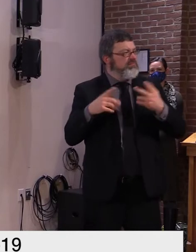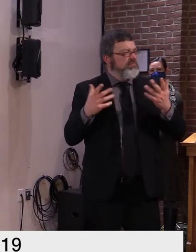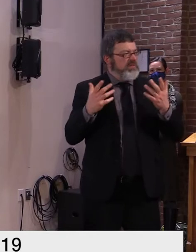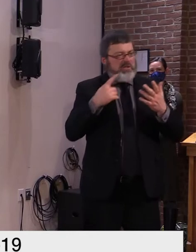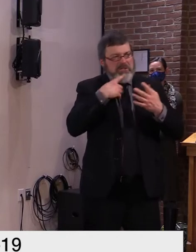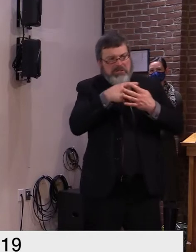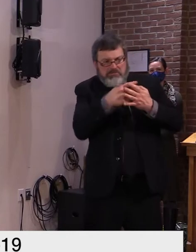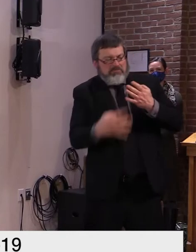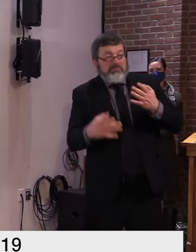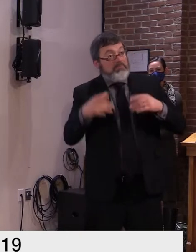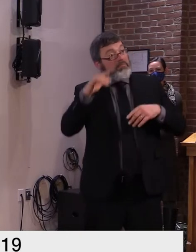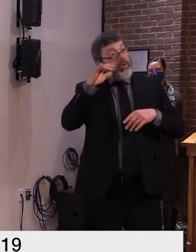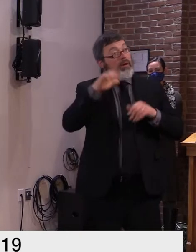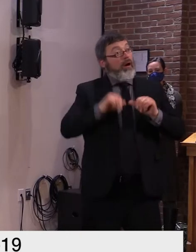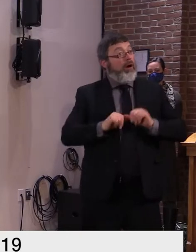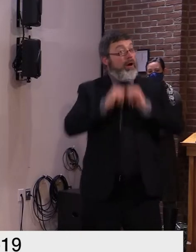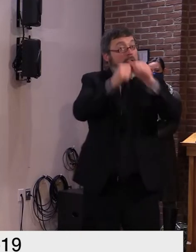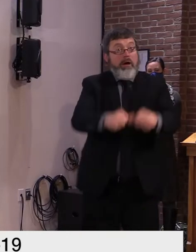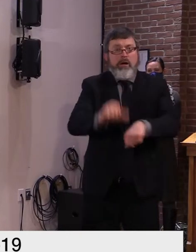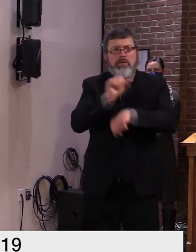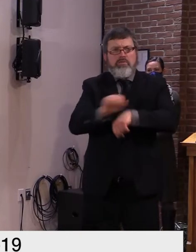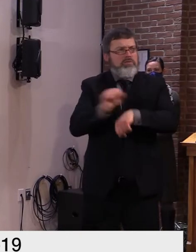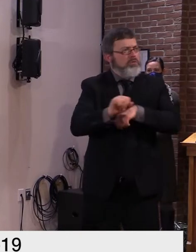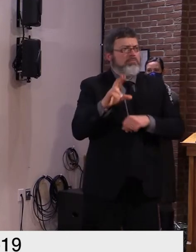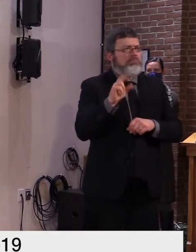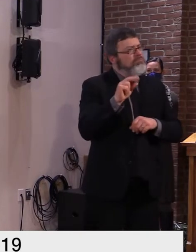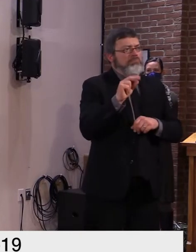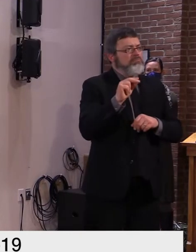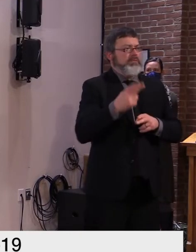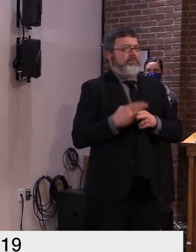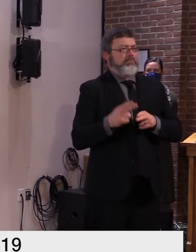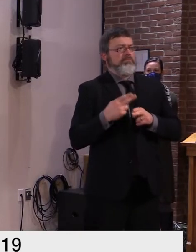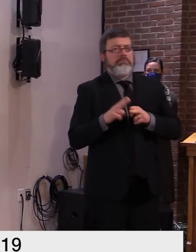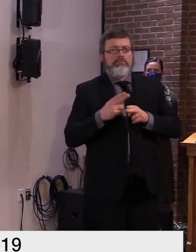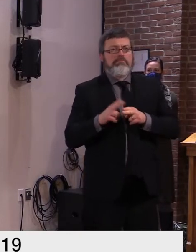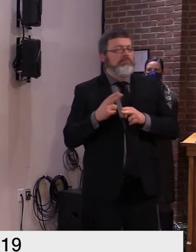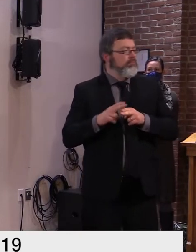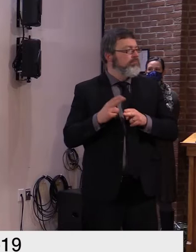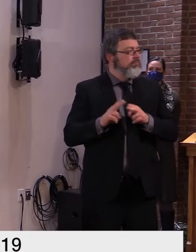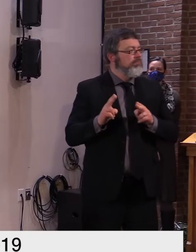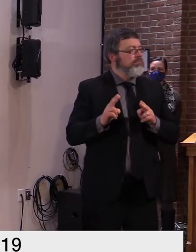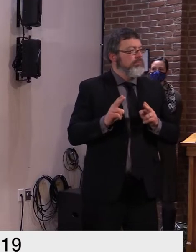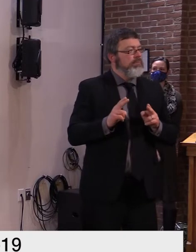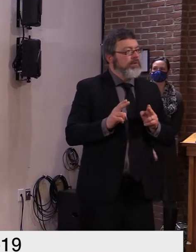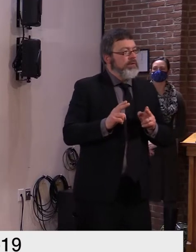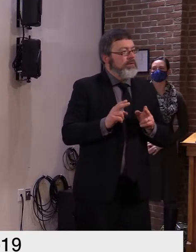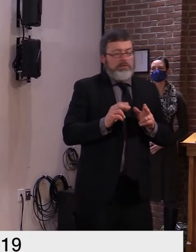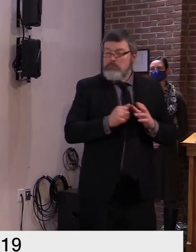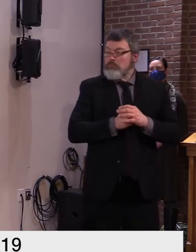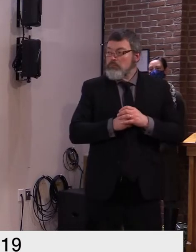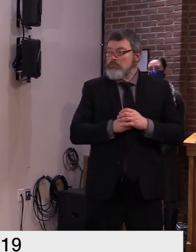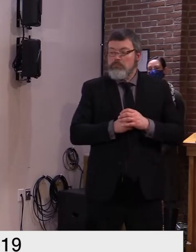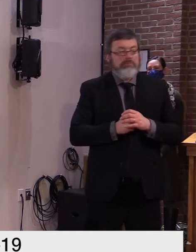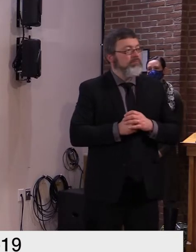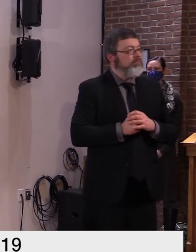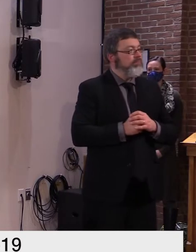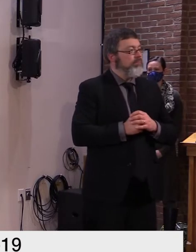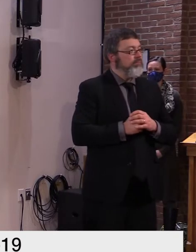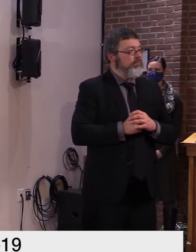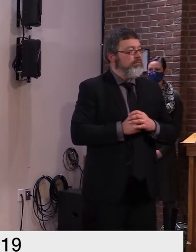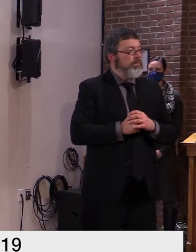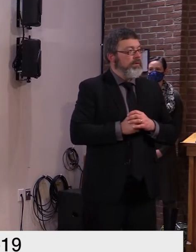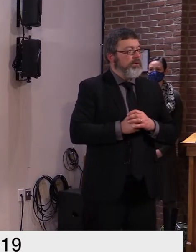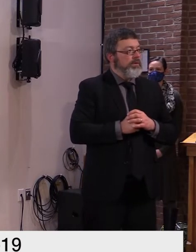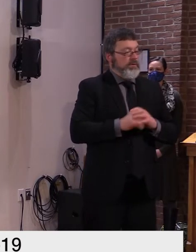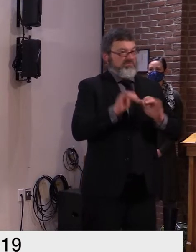outbreaks i want to take a few minutes um i also i want to say this i just i can't leave